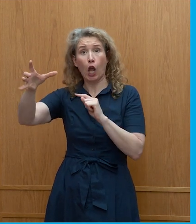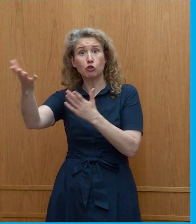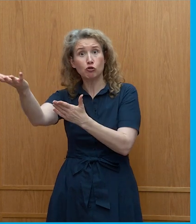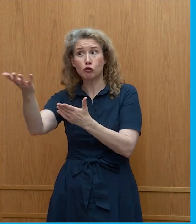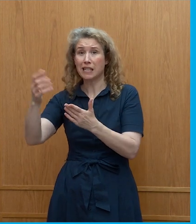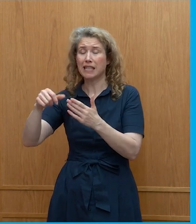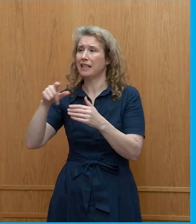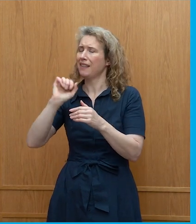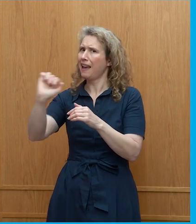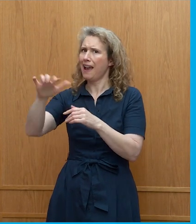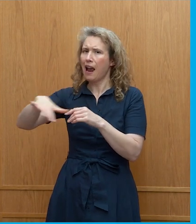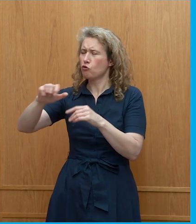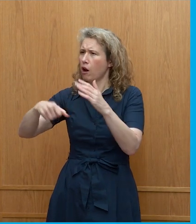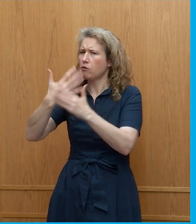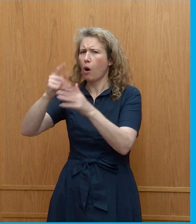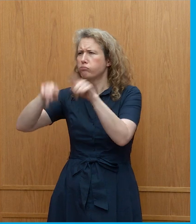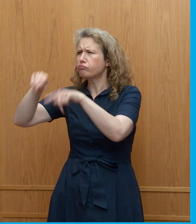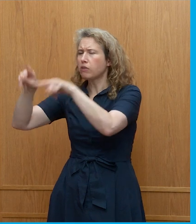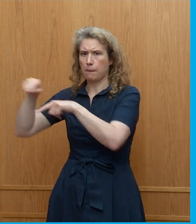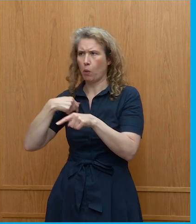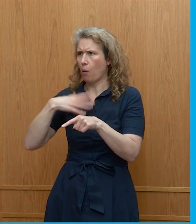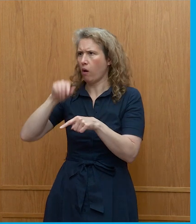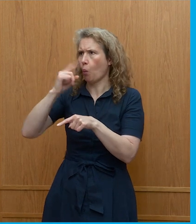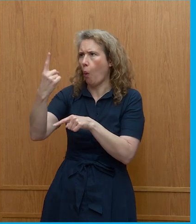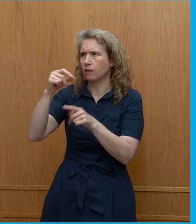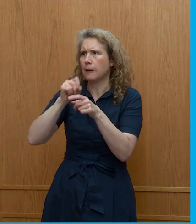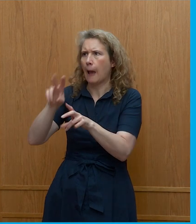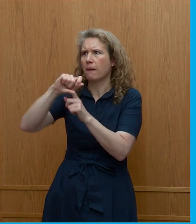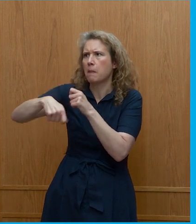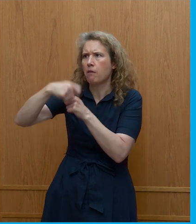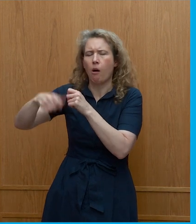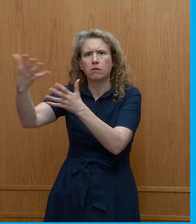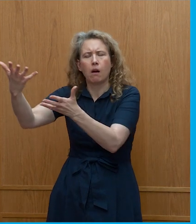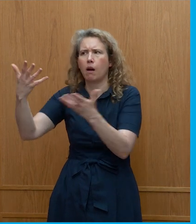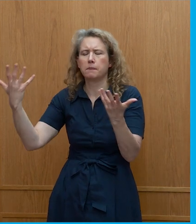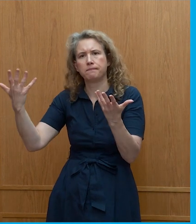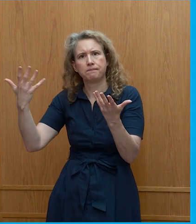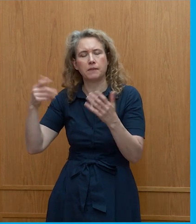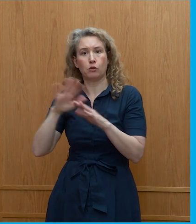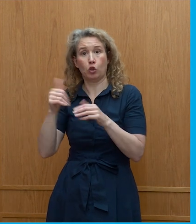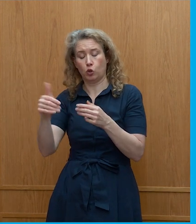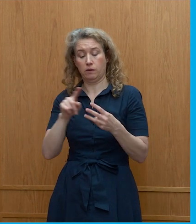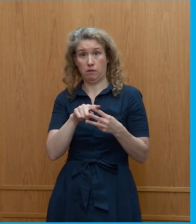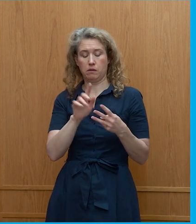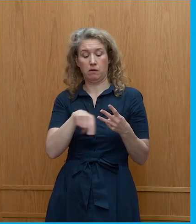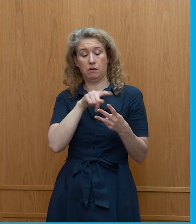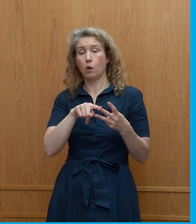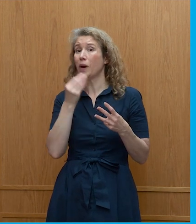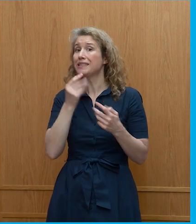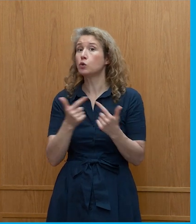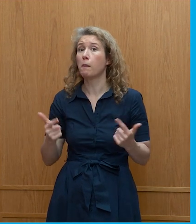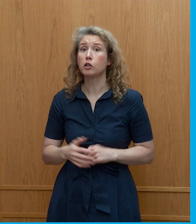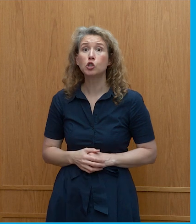very biodiverse areas elsewhere. So that's one thing. The second thing is that we are simply eating too much.